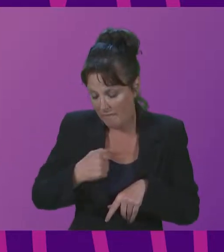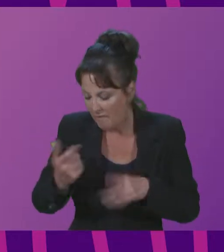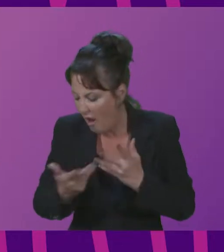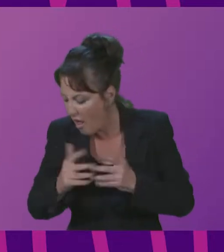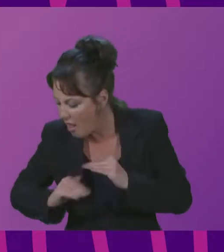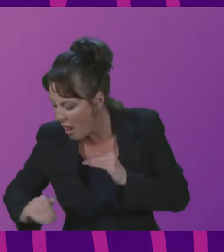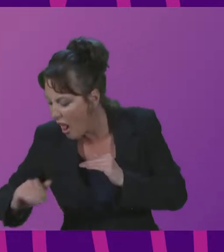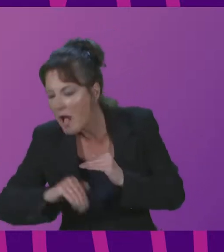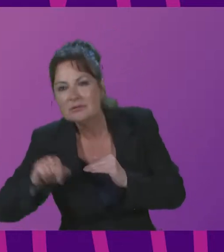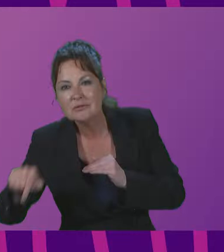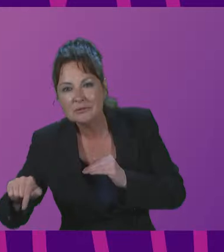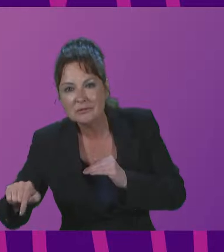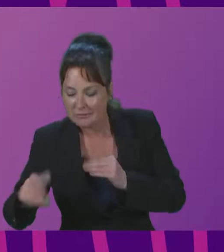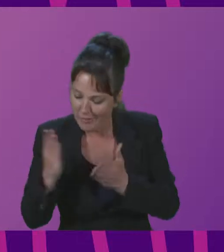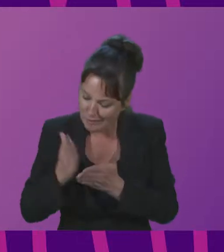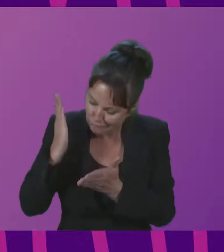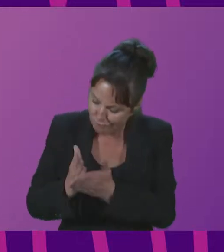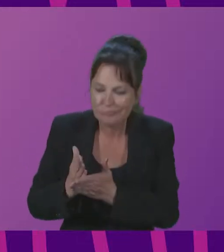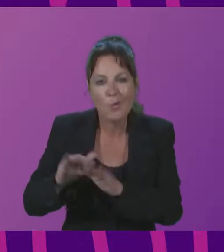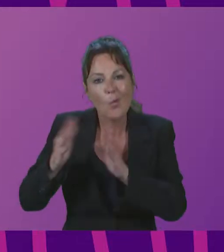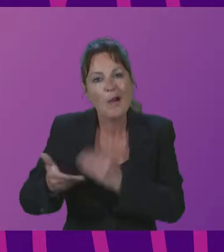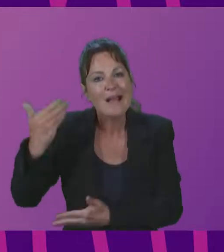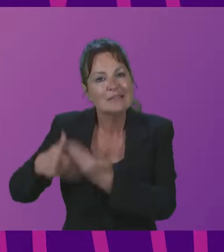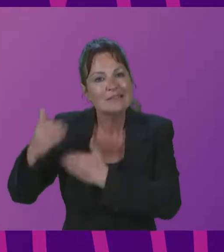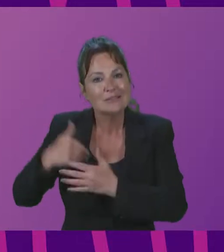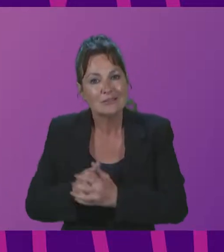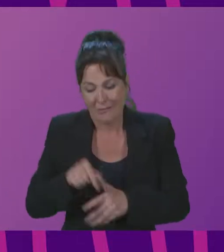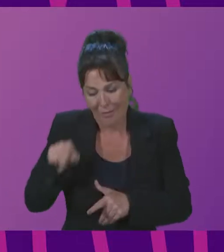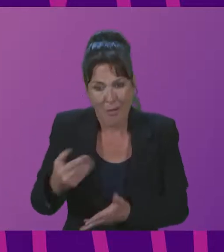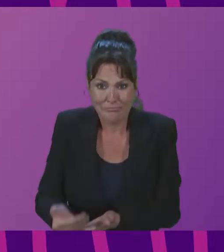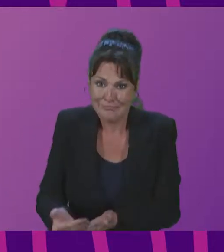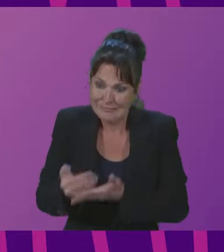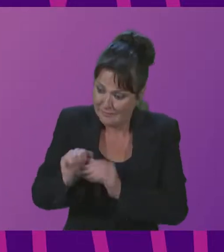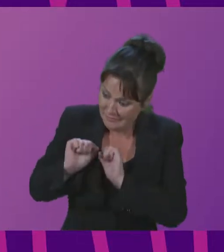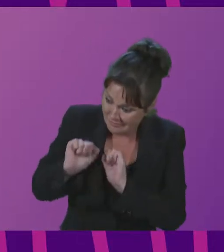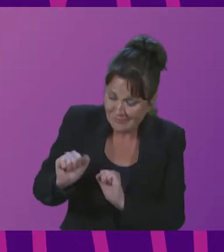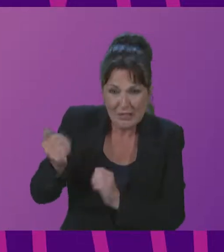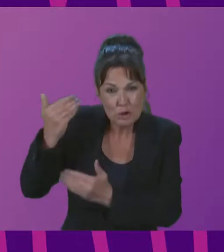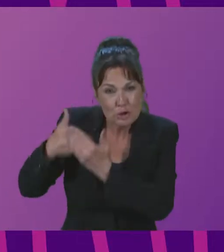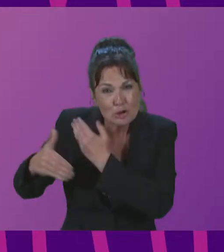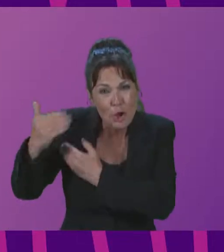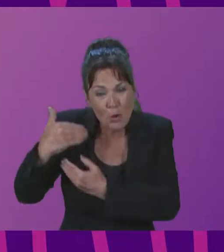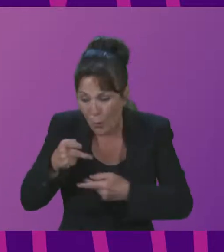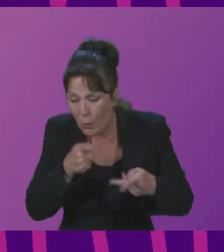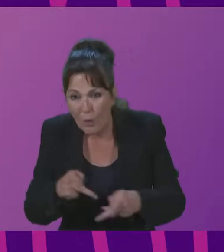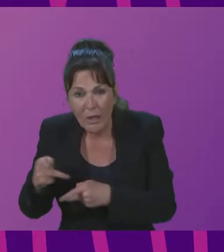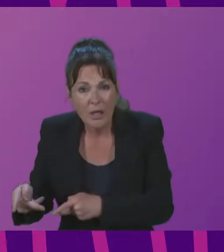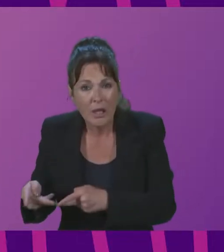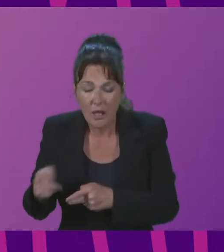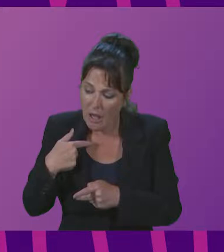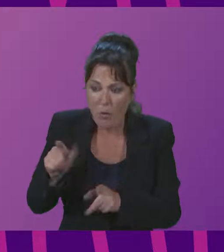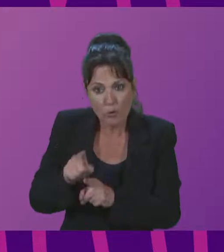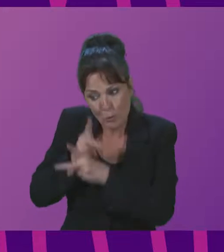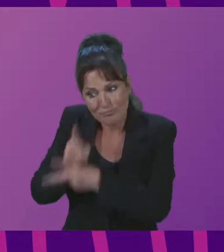and Demzibir slave route for their preservation and also protection.